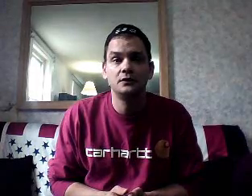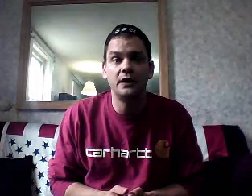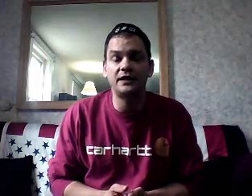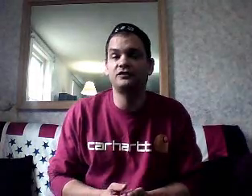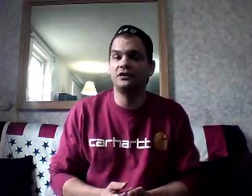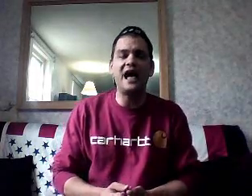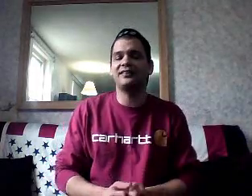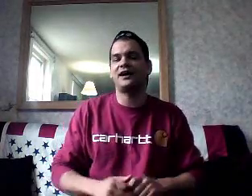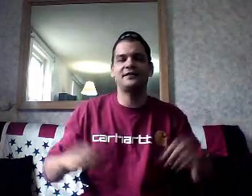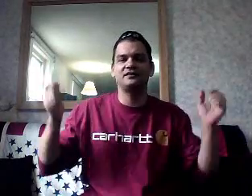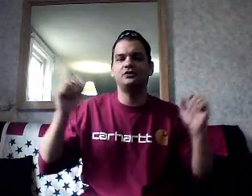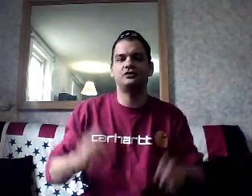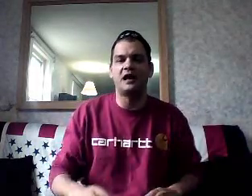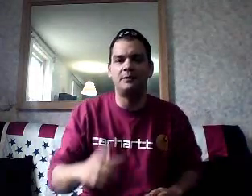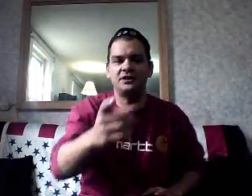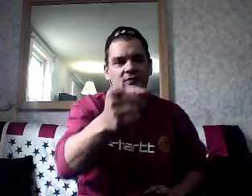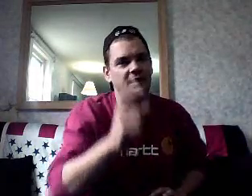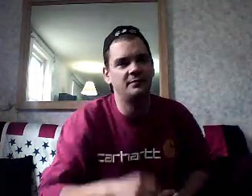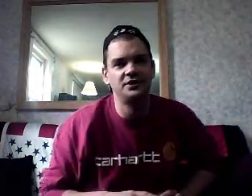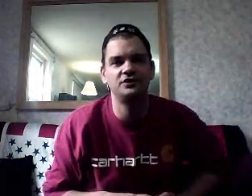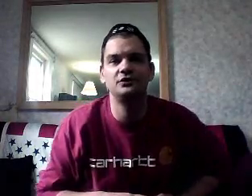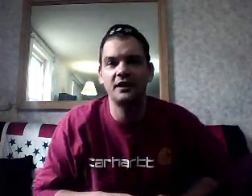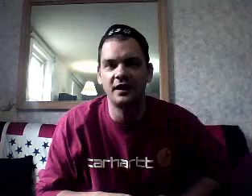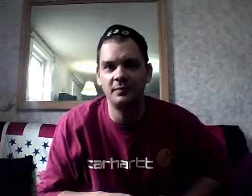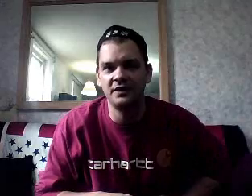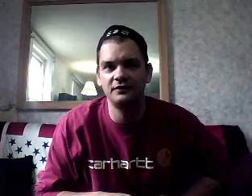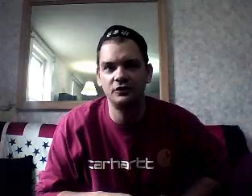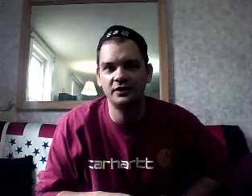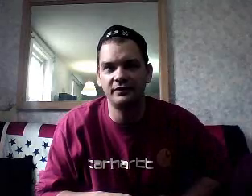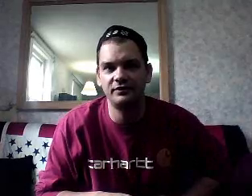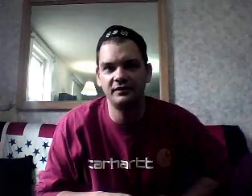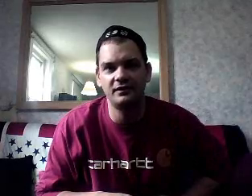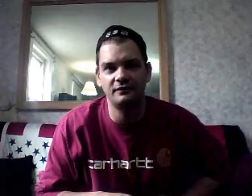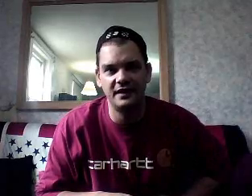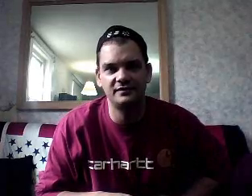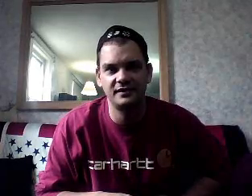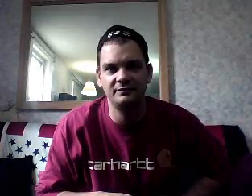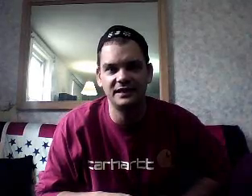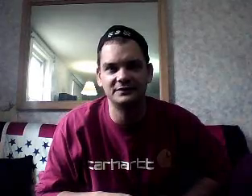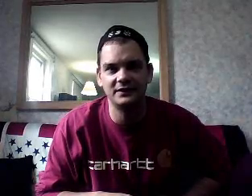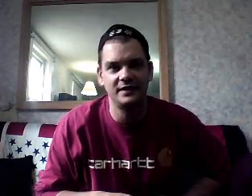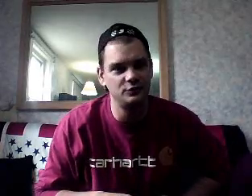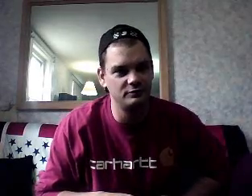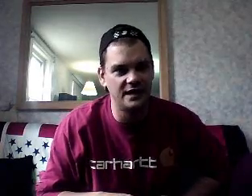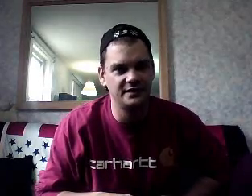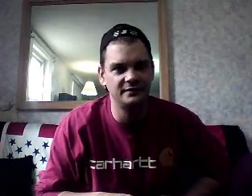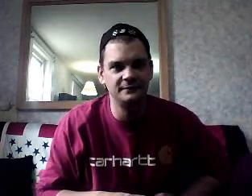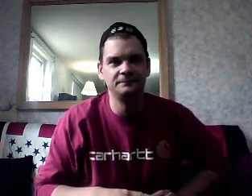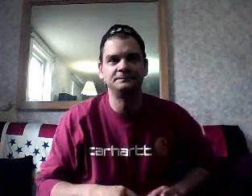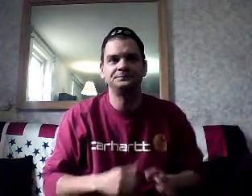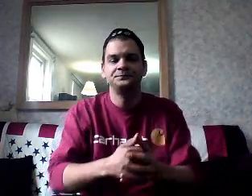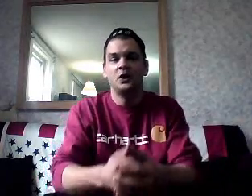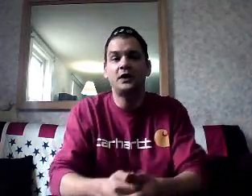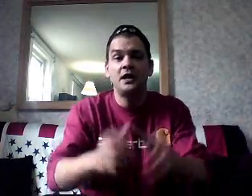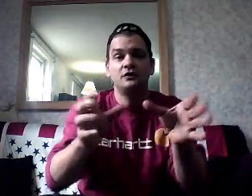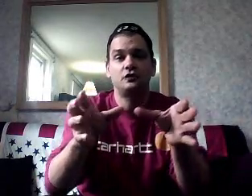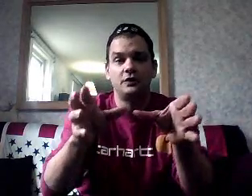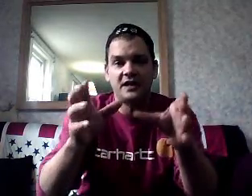And I said, yeah, the Constitution. How many of you are guilty of that same thing? Have you read it? Okay, so the